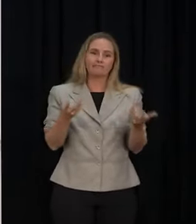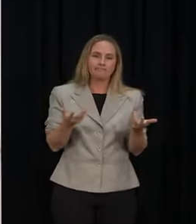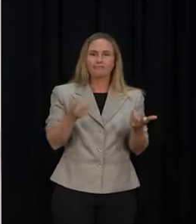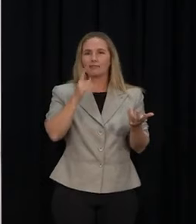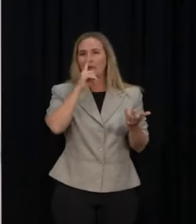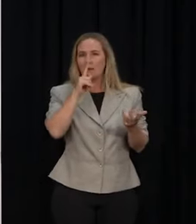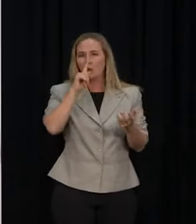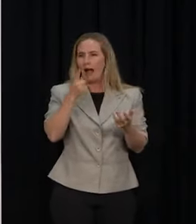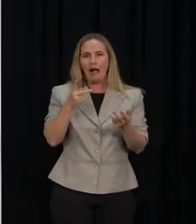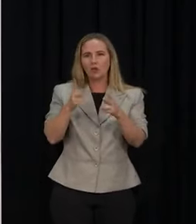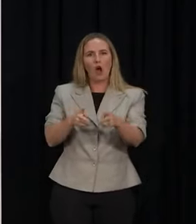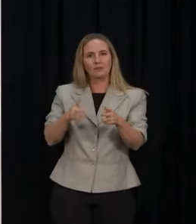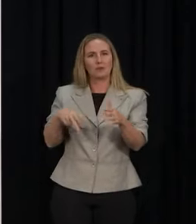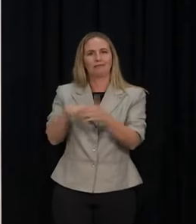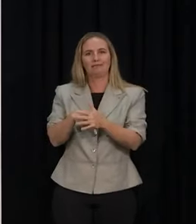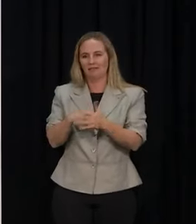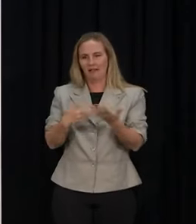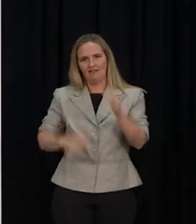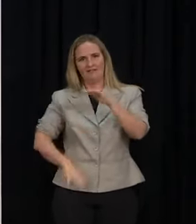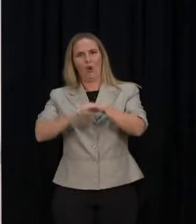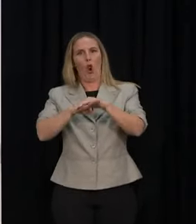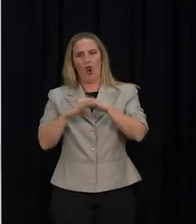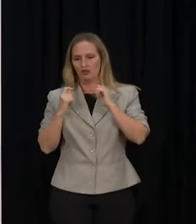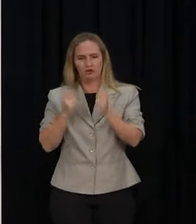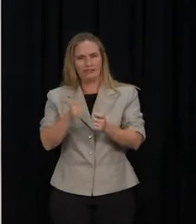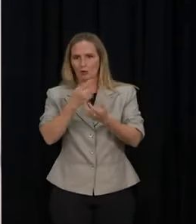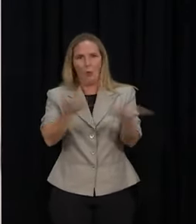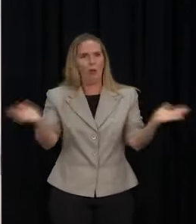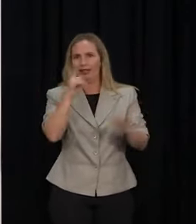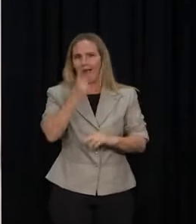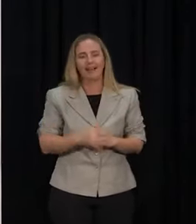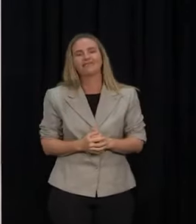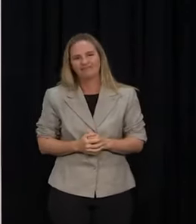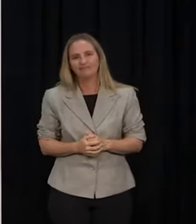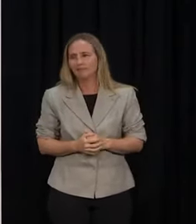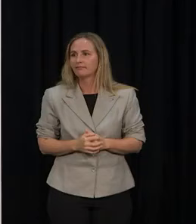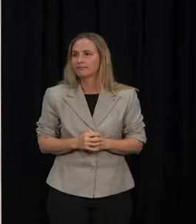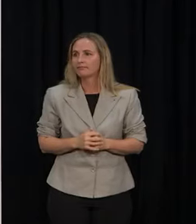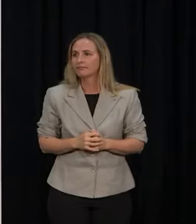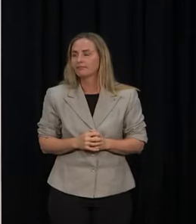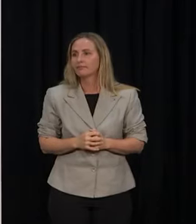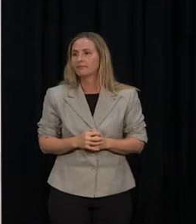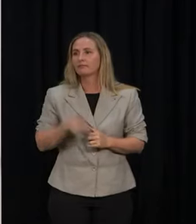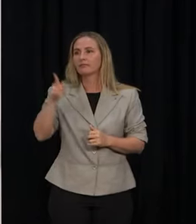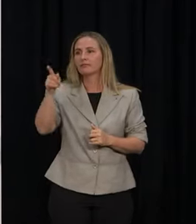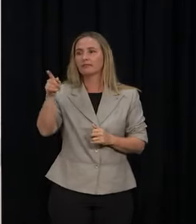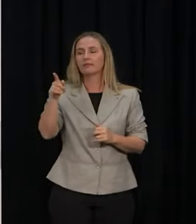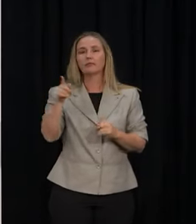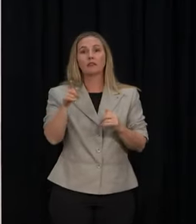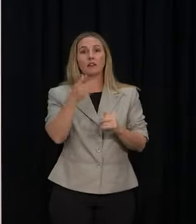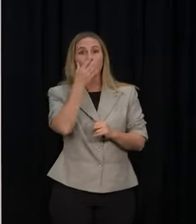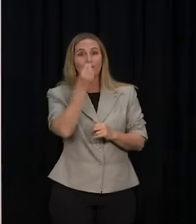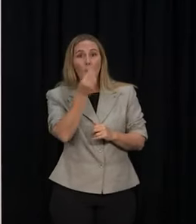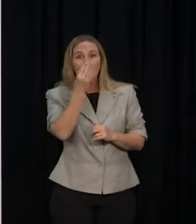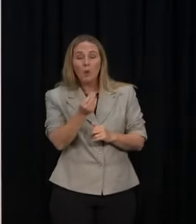for properly through treatment, miss out on that because of the pressure on the system. In terms of the flu, New Zealand loses about 500 people a year.